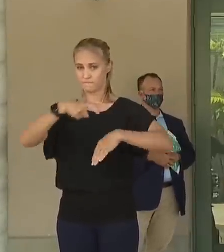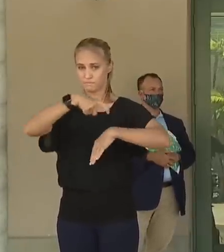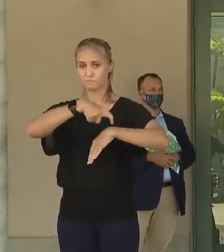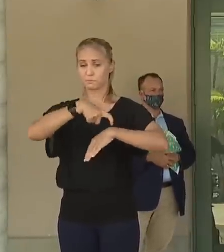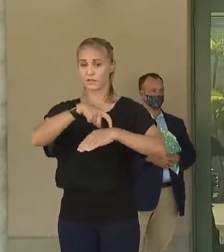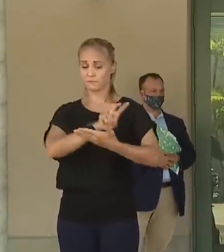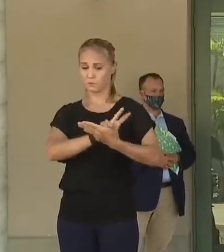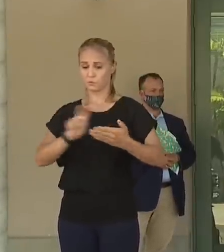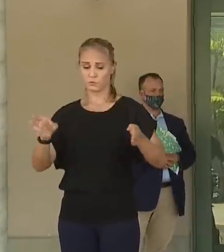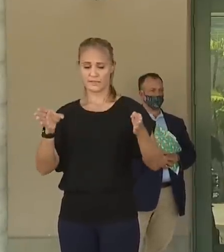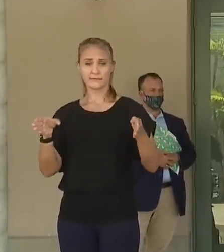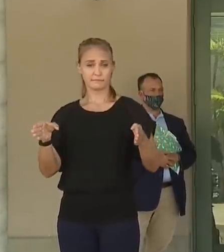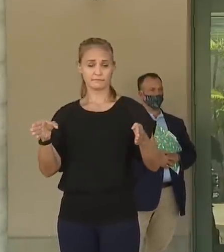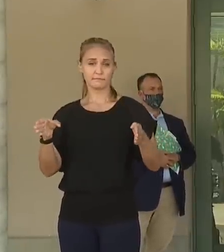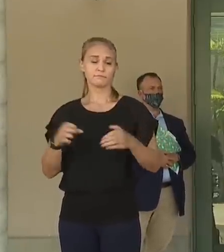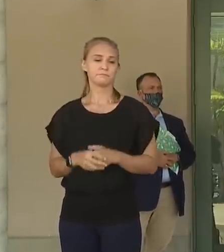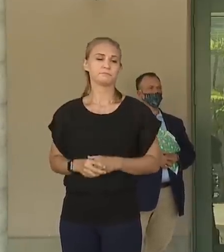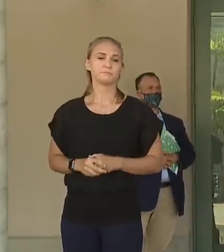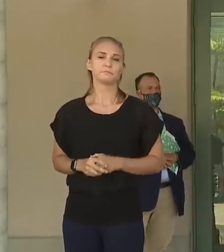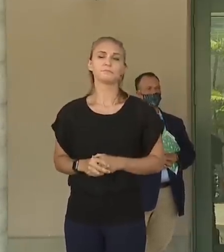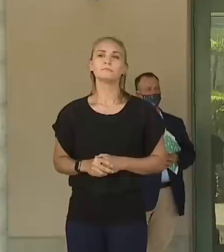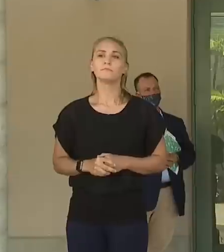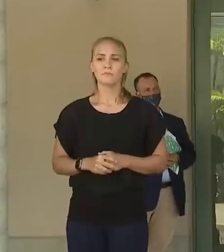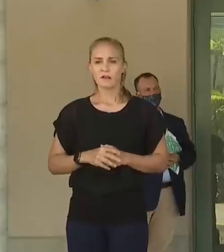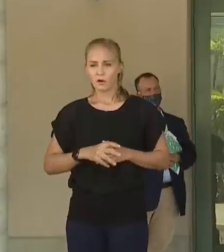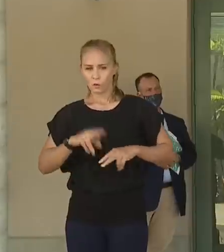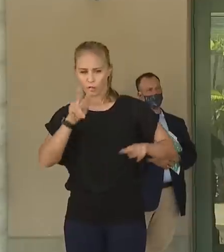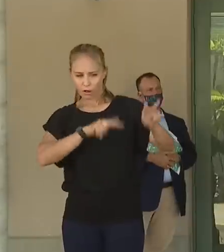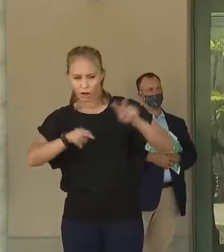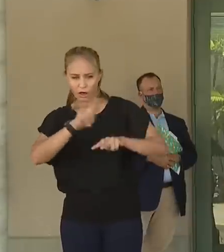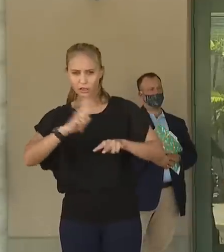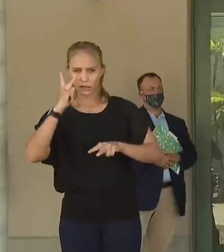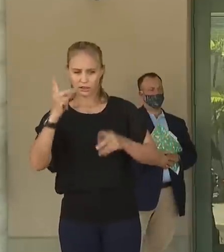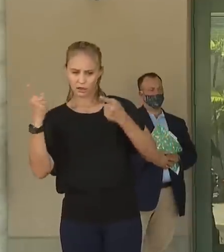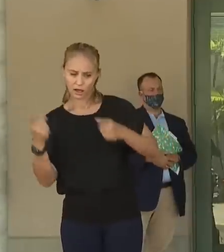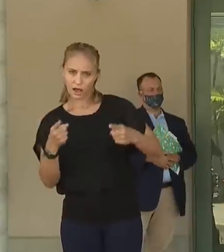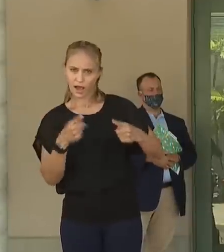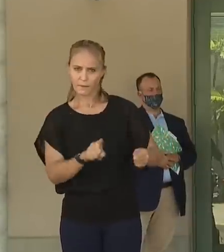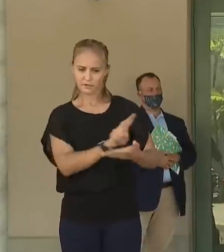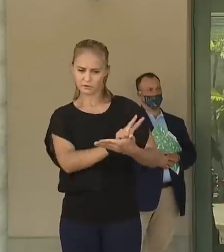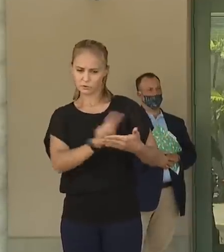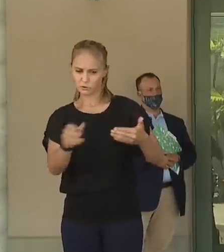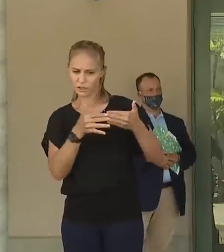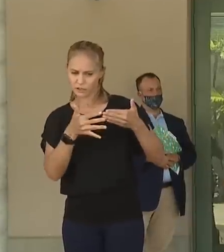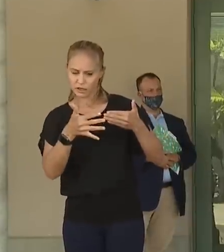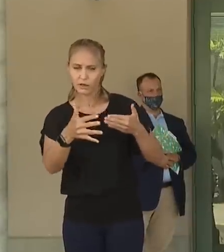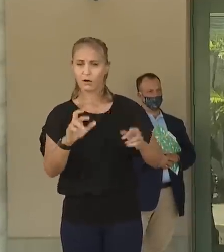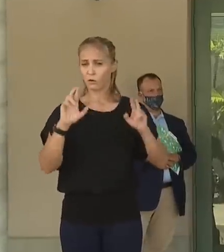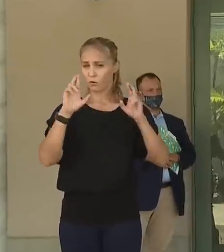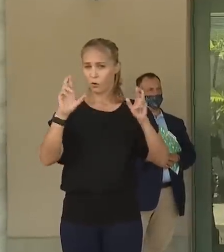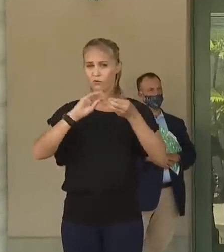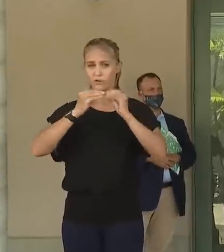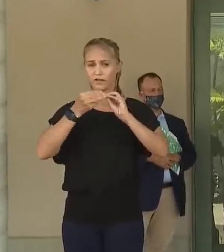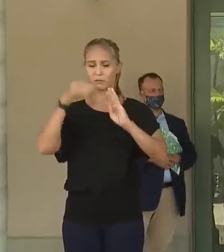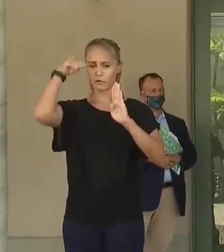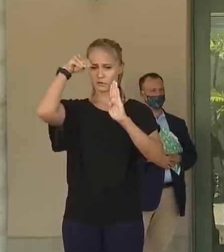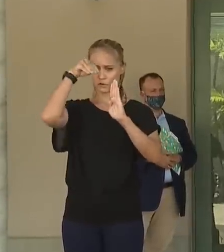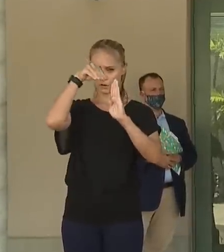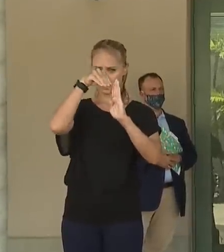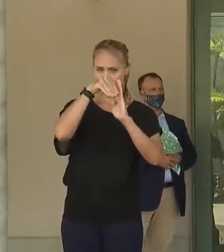For two weeks. We're going to see how it goes. We're hopeful that the number will decline.